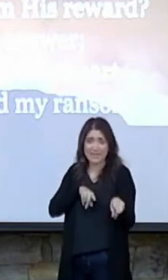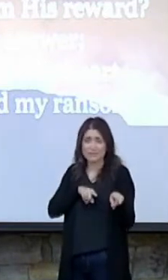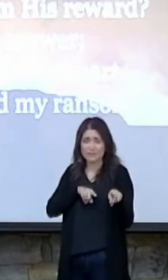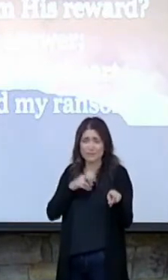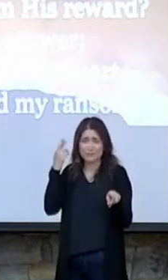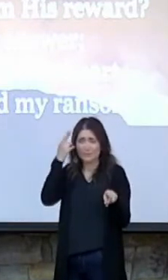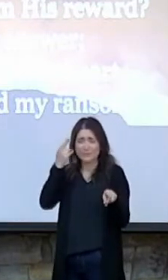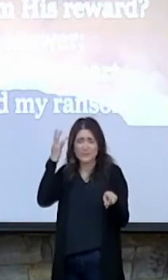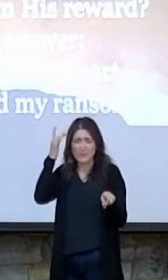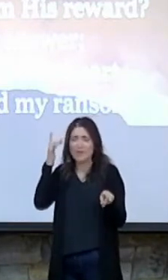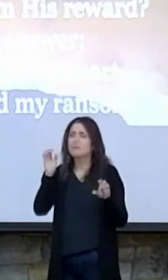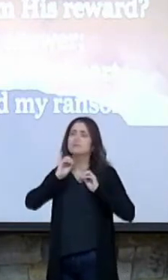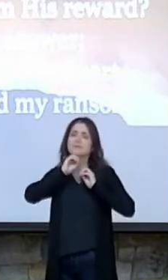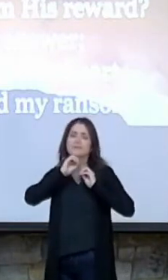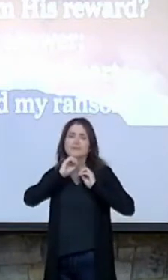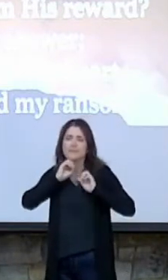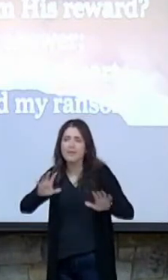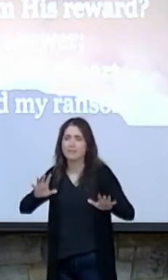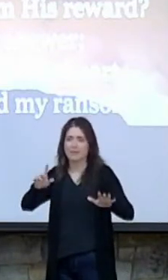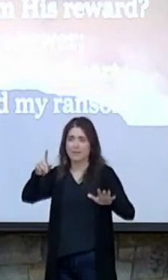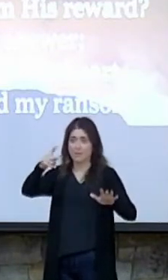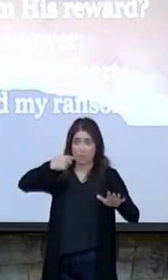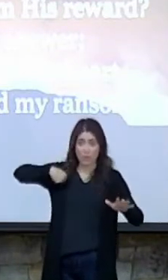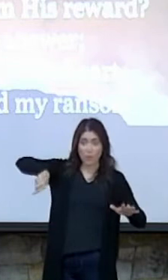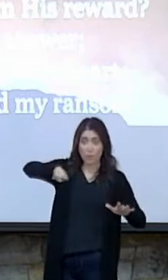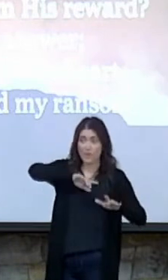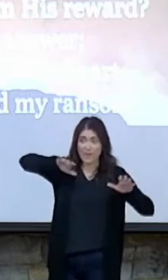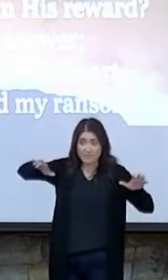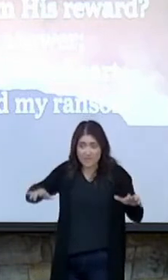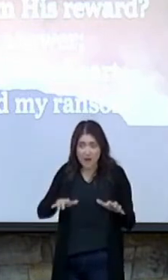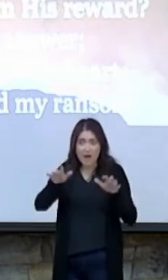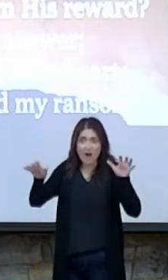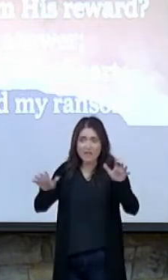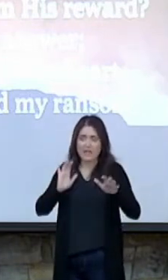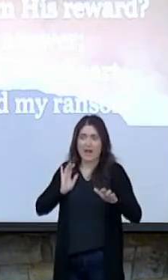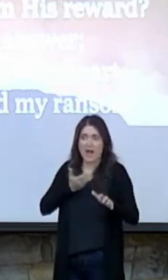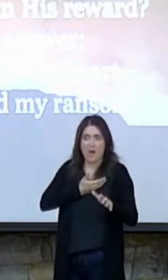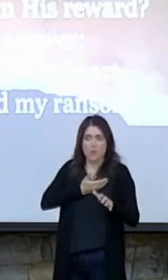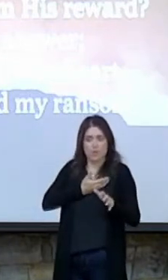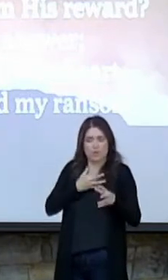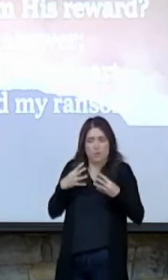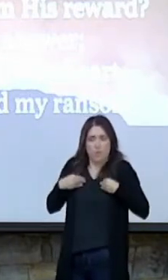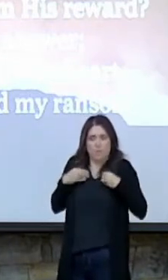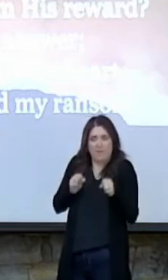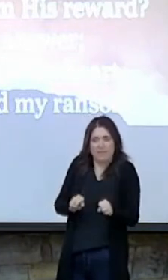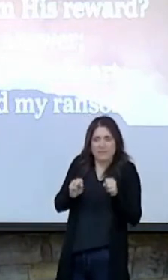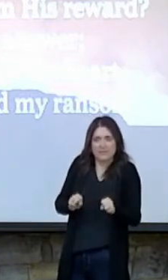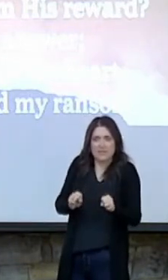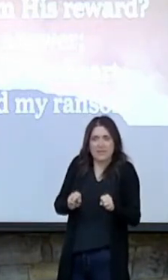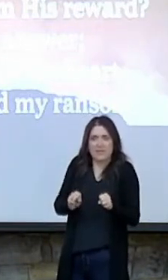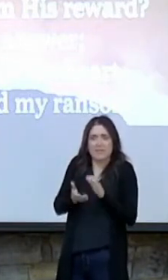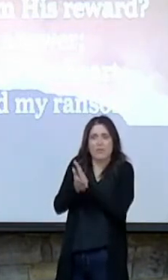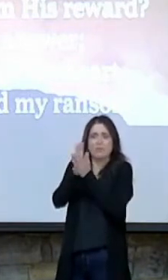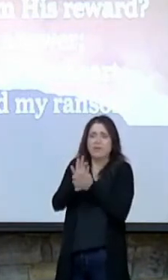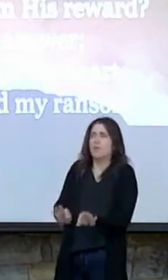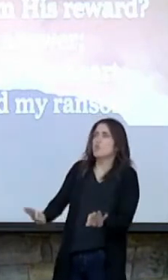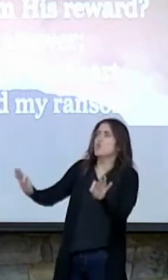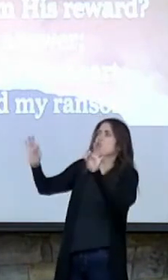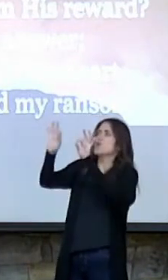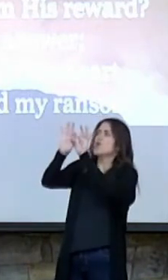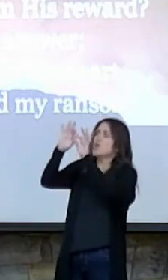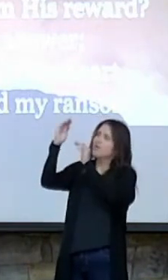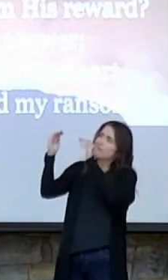There's nothing that any of us have done of our own merit that somehow makes us worthy of the cross.